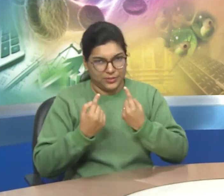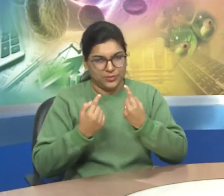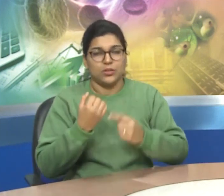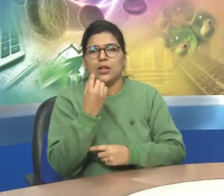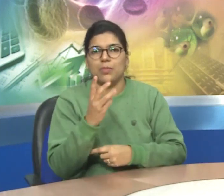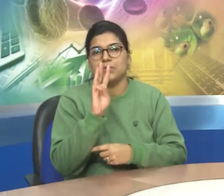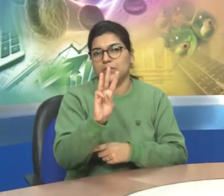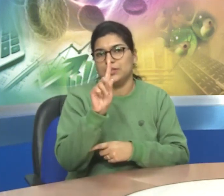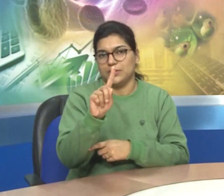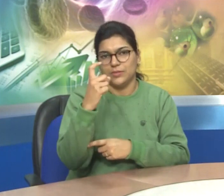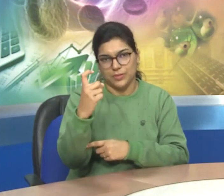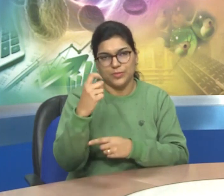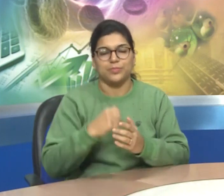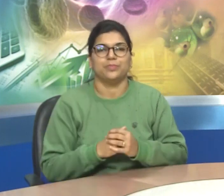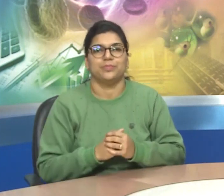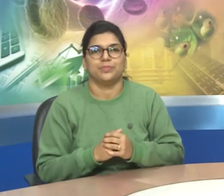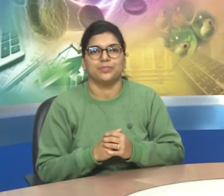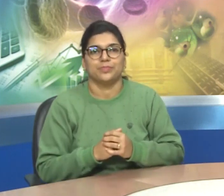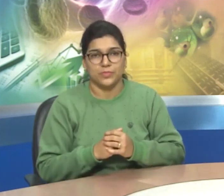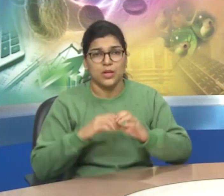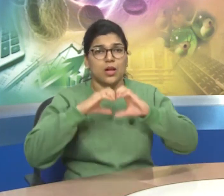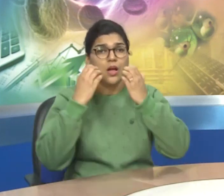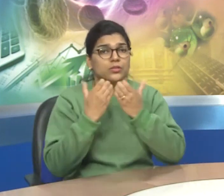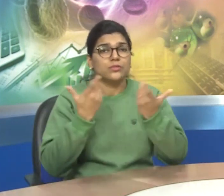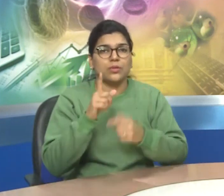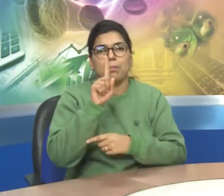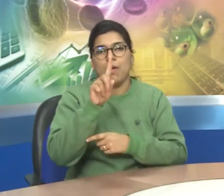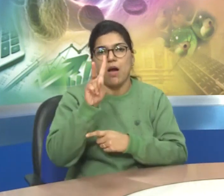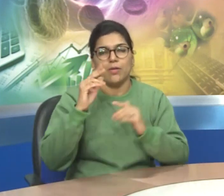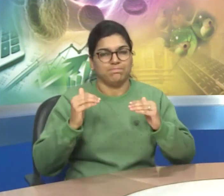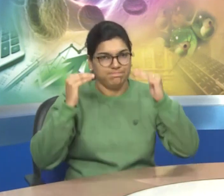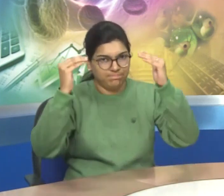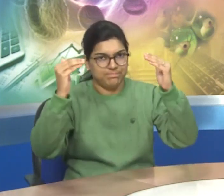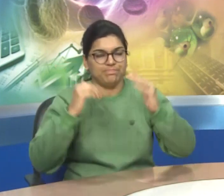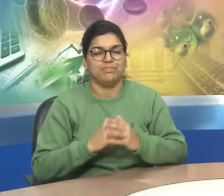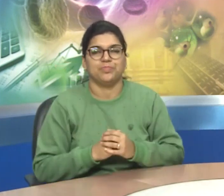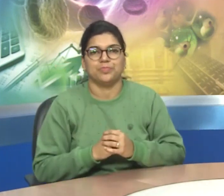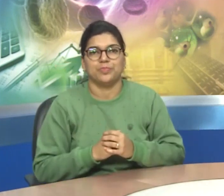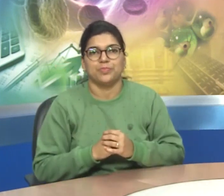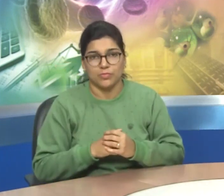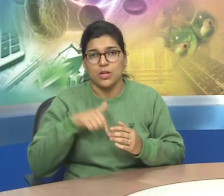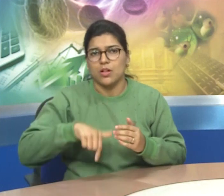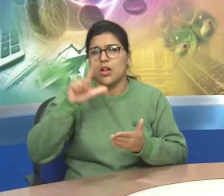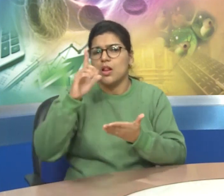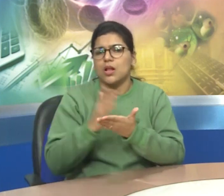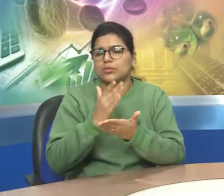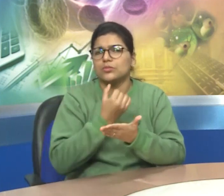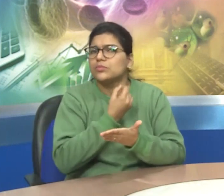political science code number is 317 this video is for senior secondary